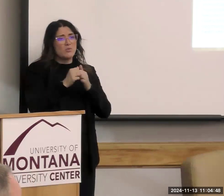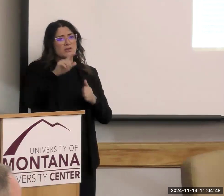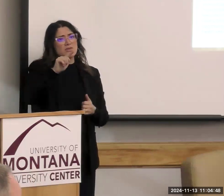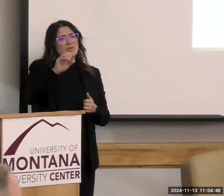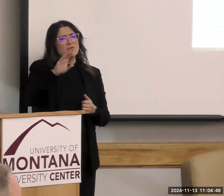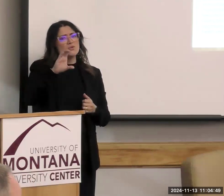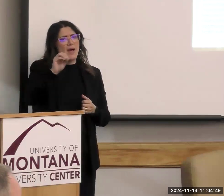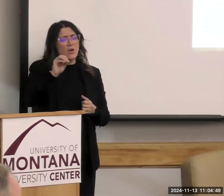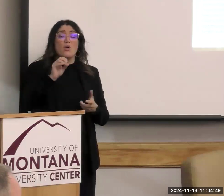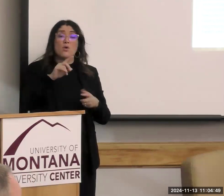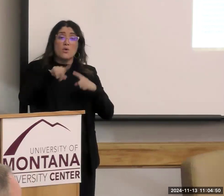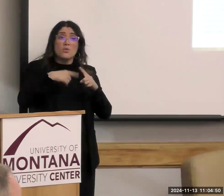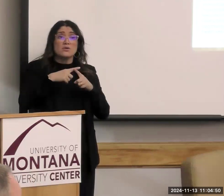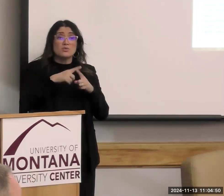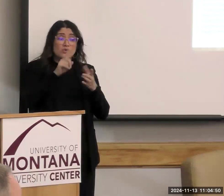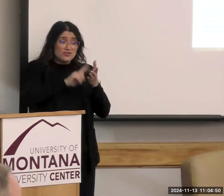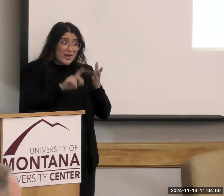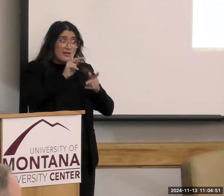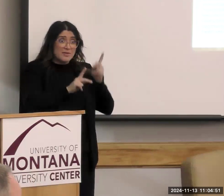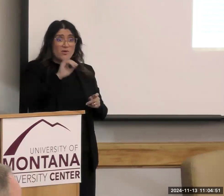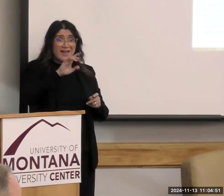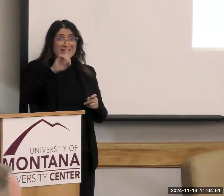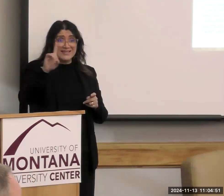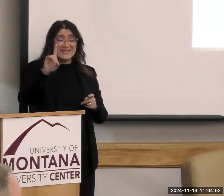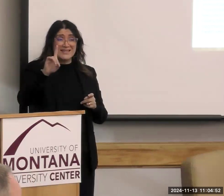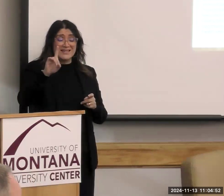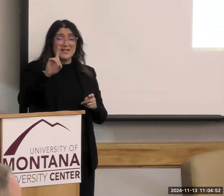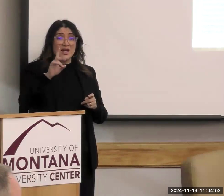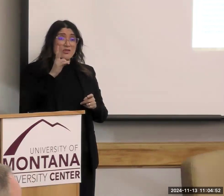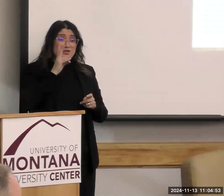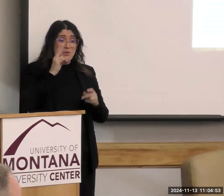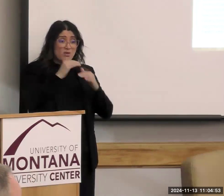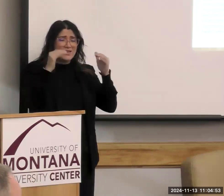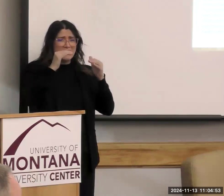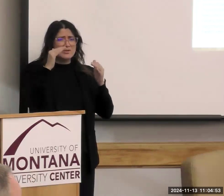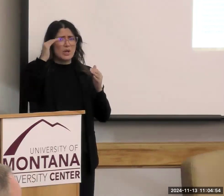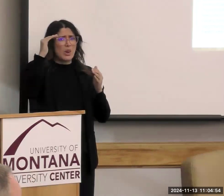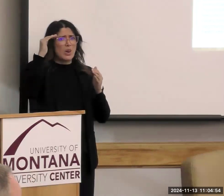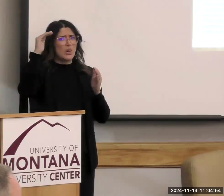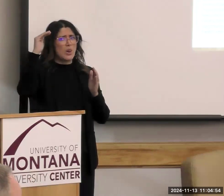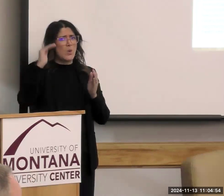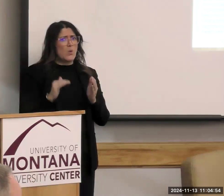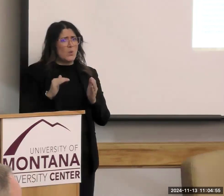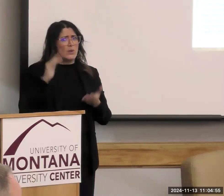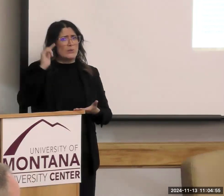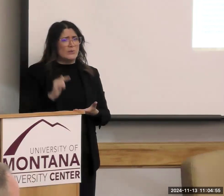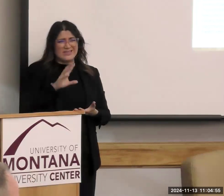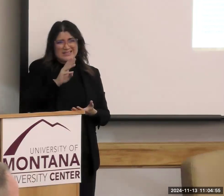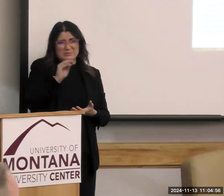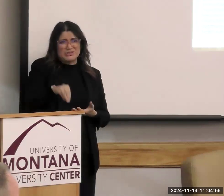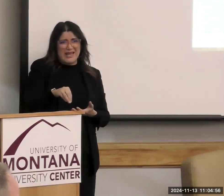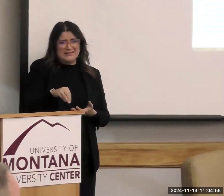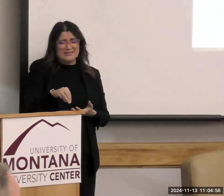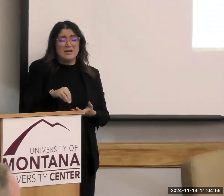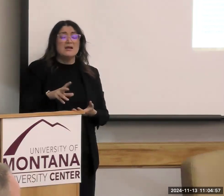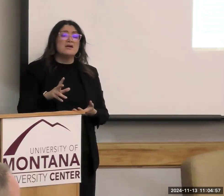check with people with IDD, the smoking levels are way low, like 6%. It's very low. But